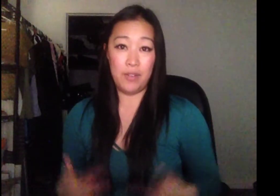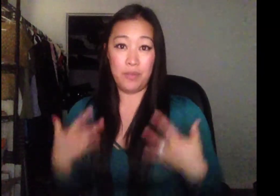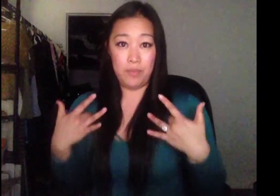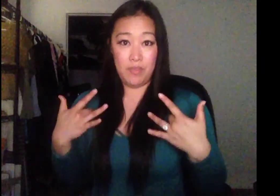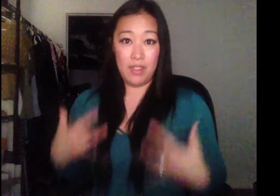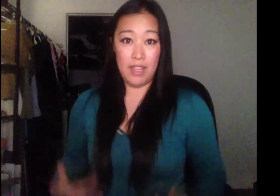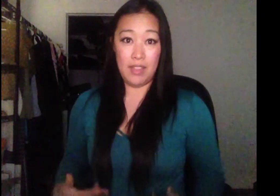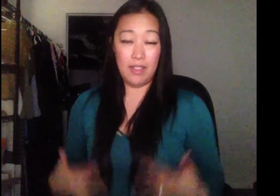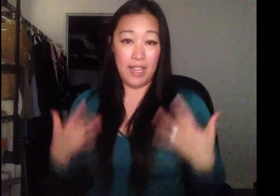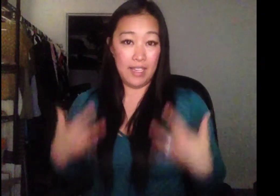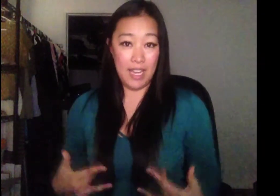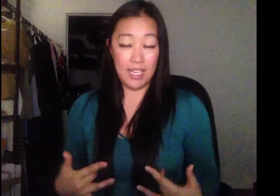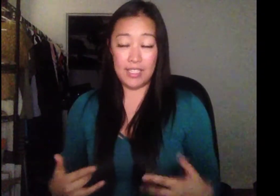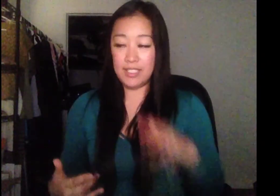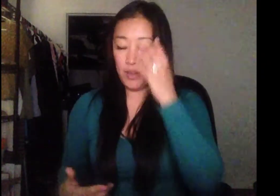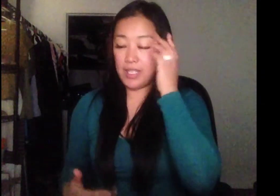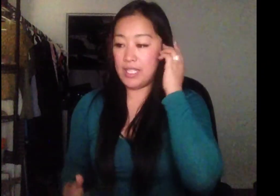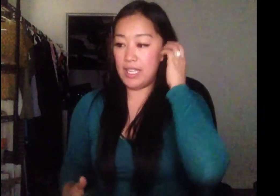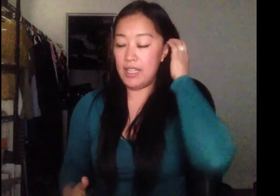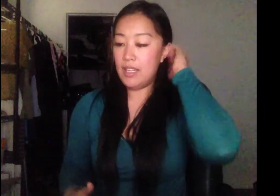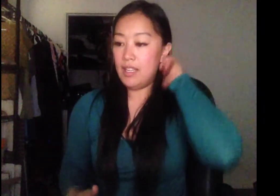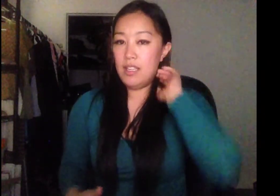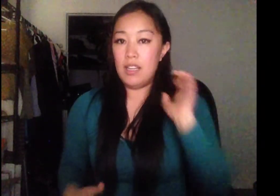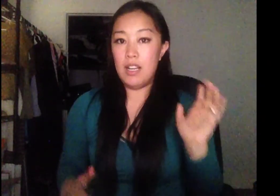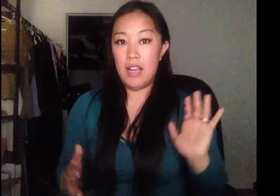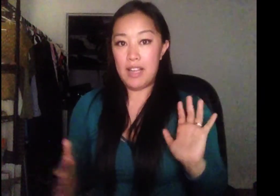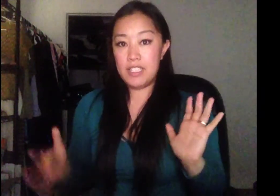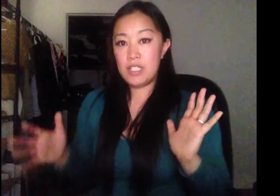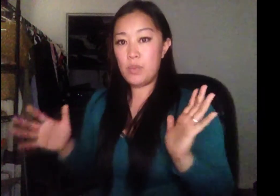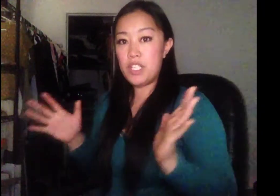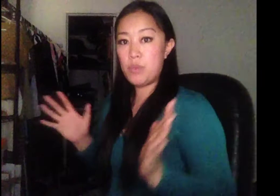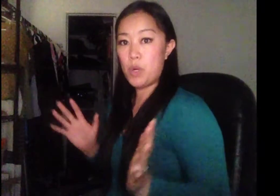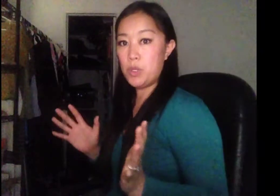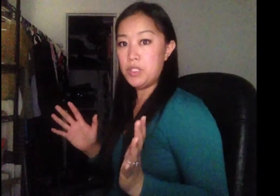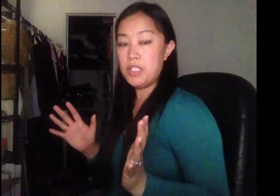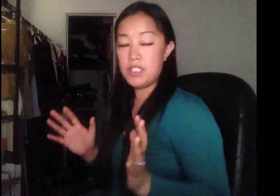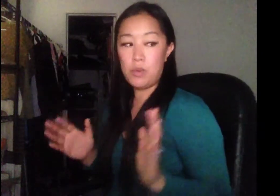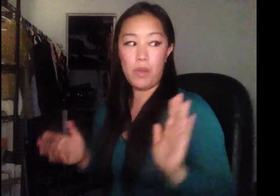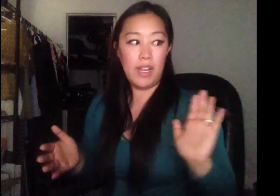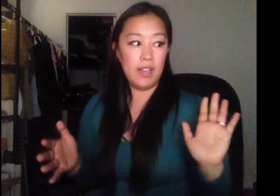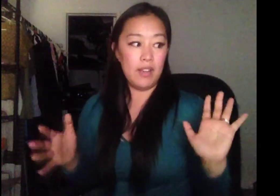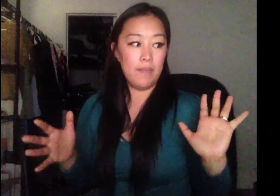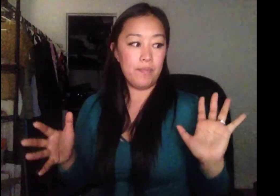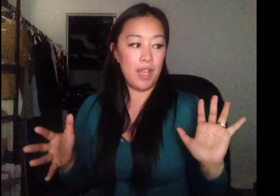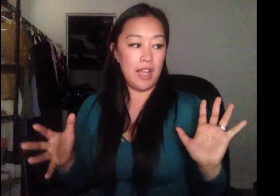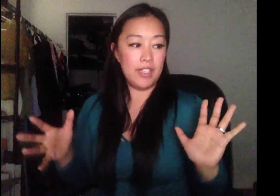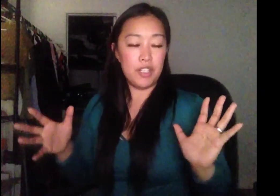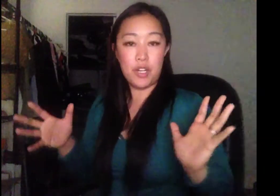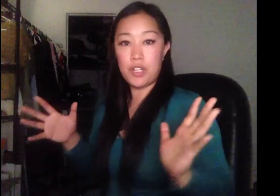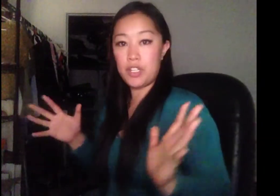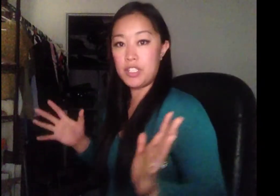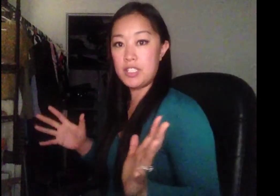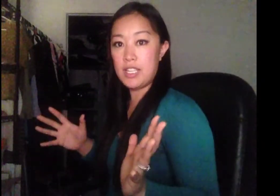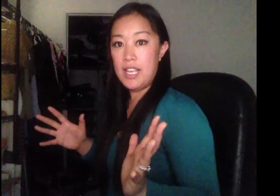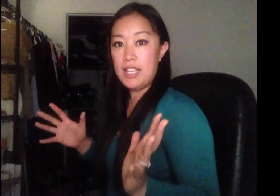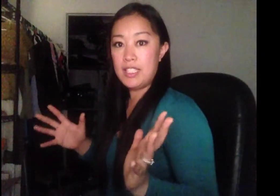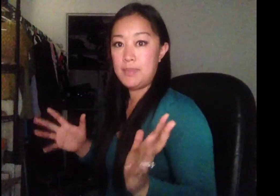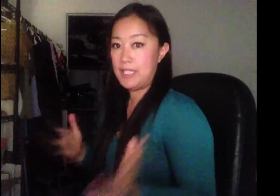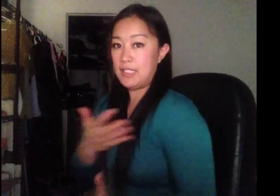like naked. So I did, I switched roles. So when I turned, this basically